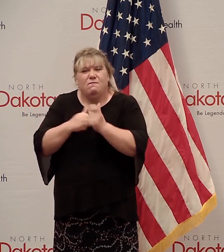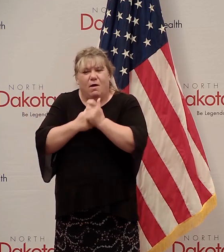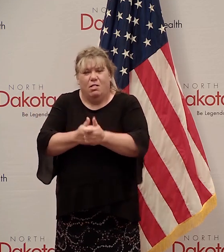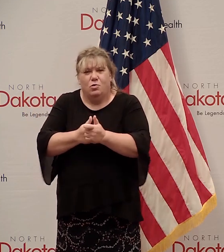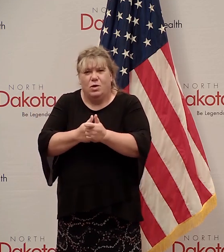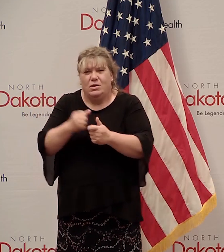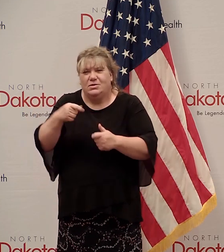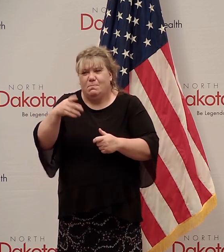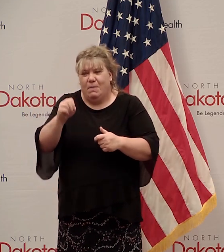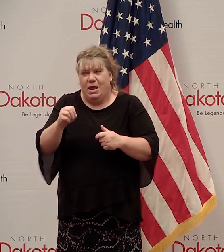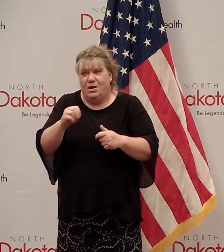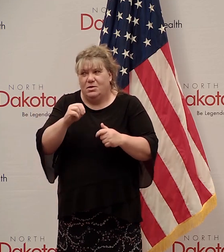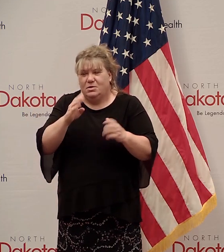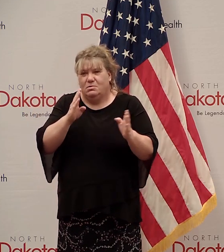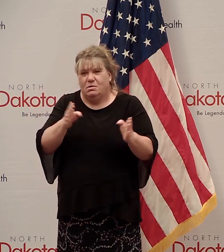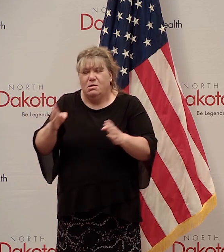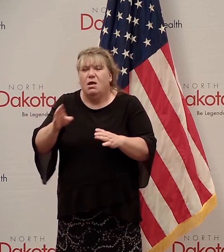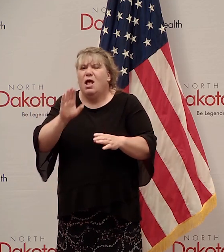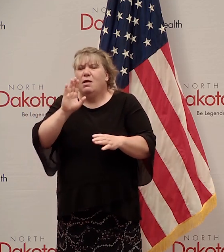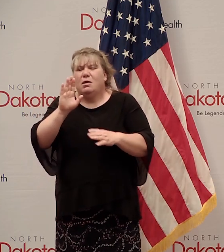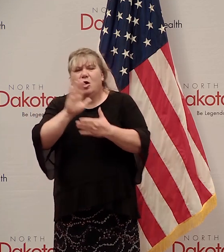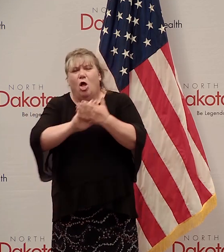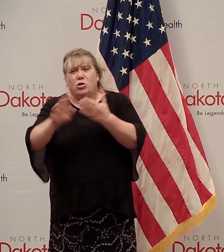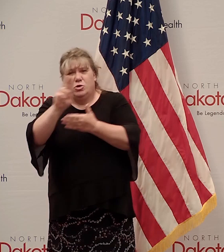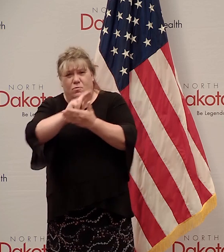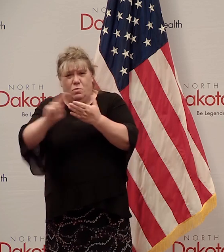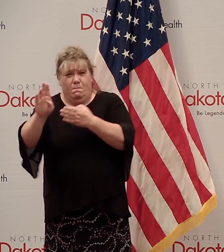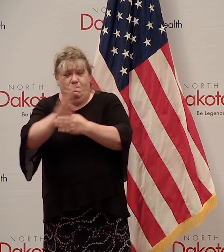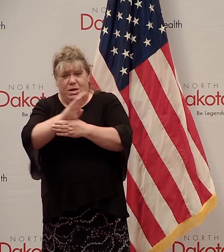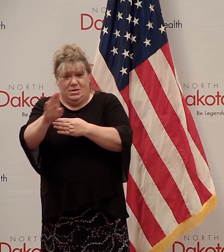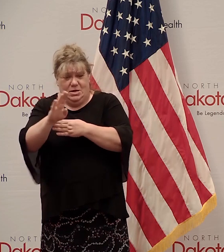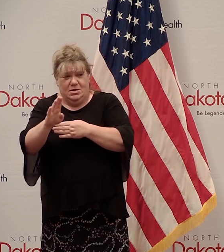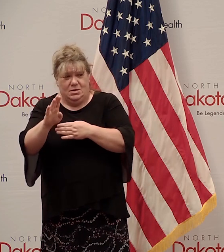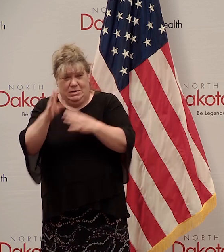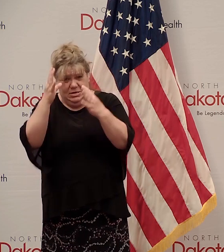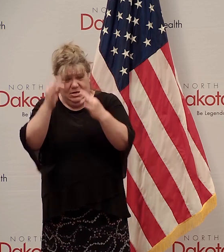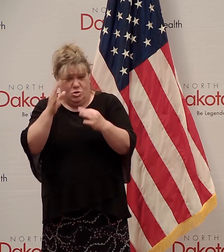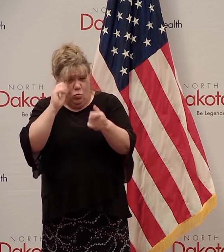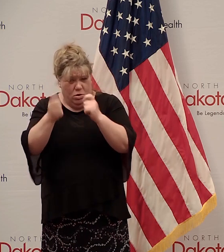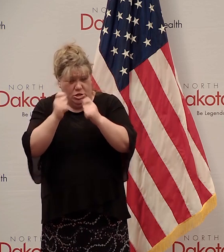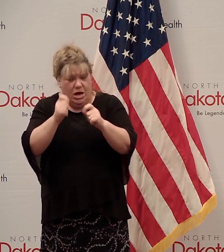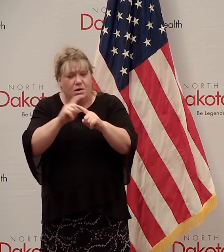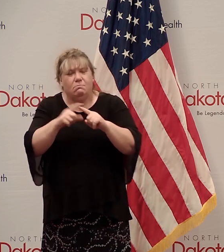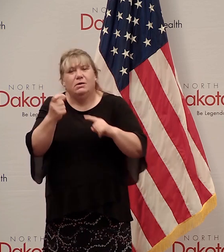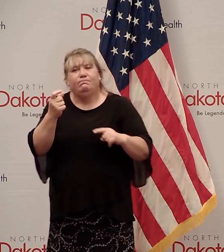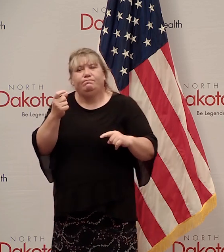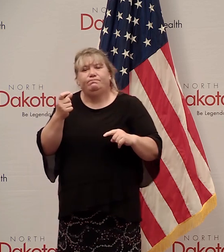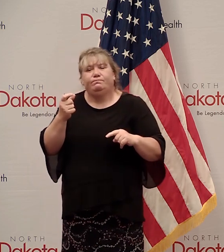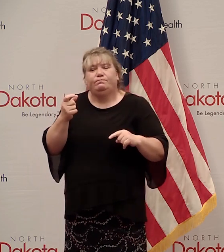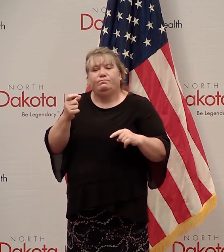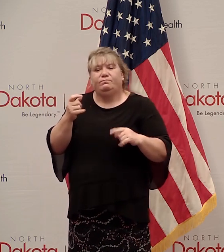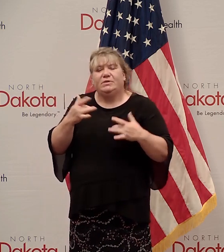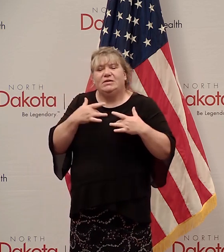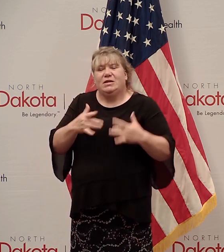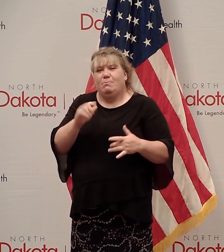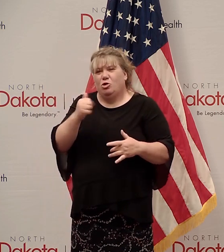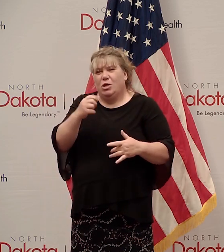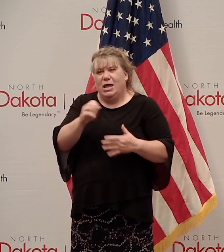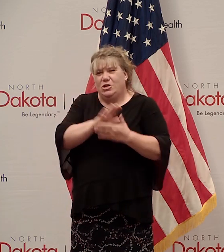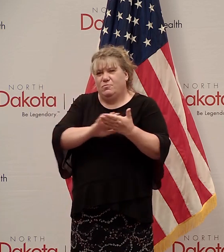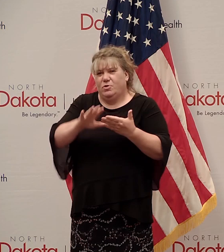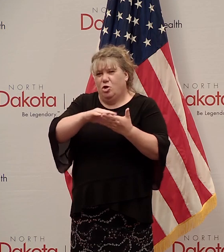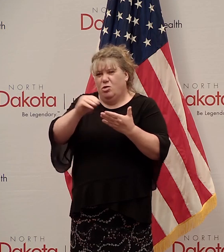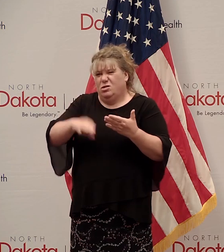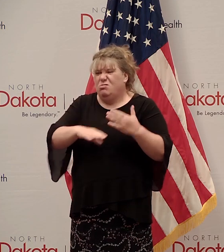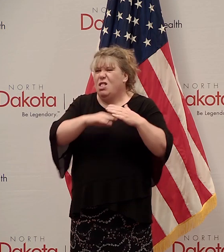their business models will continue to change. But I think that, again, given the population of the typical age of a college student is